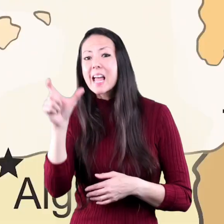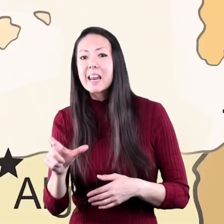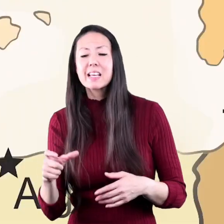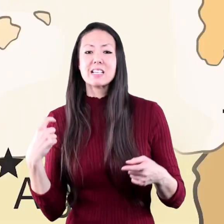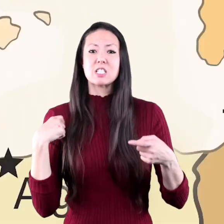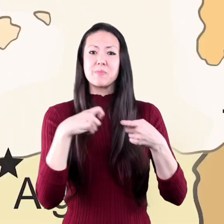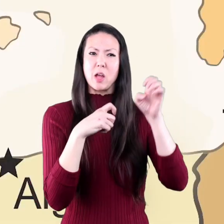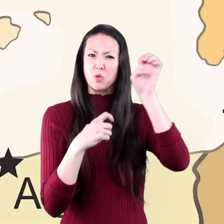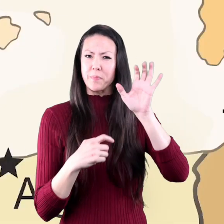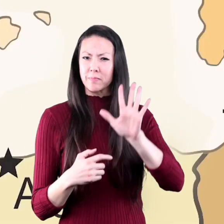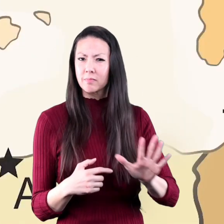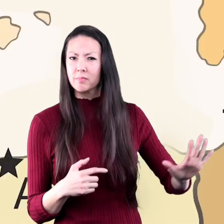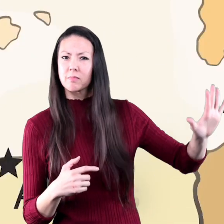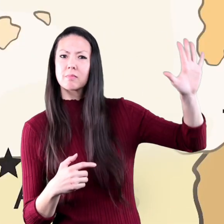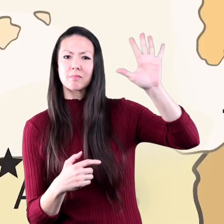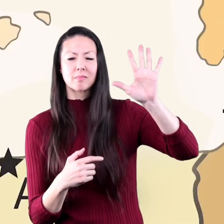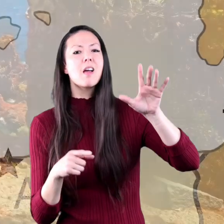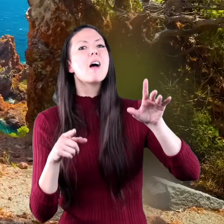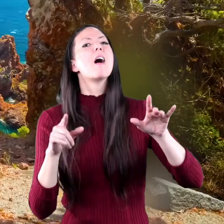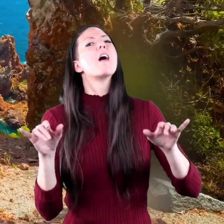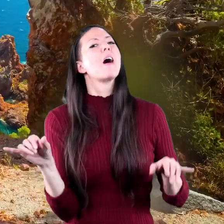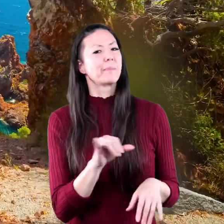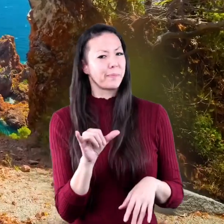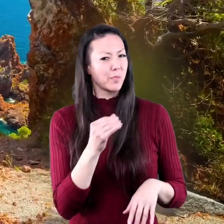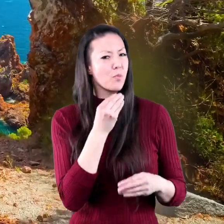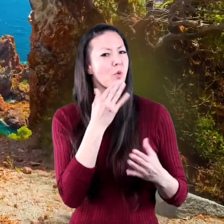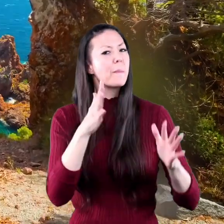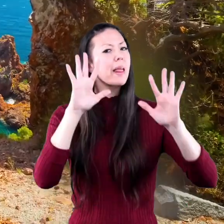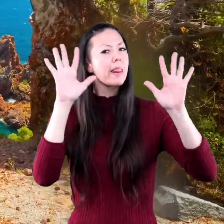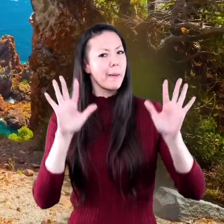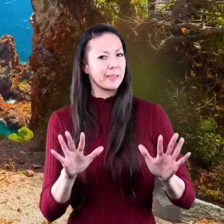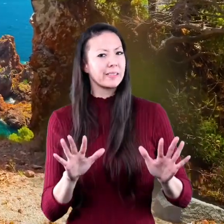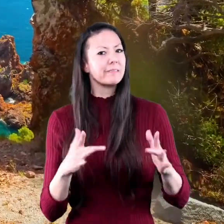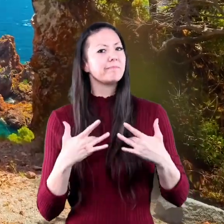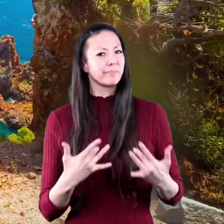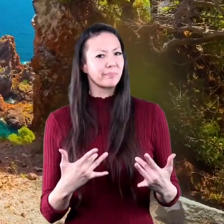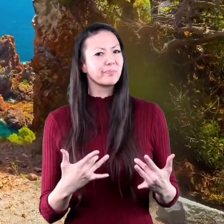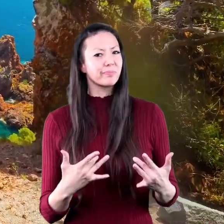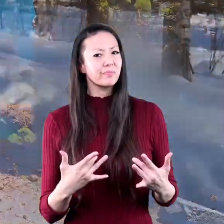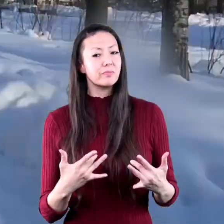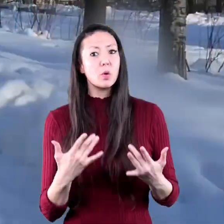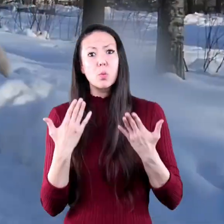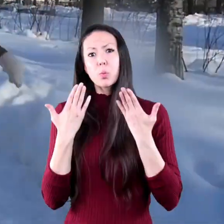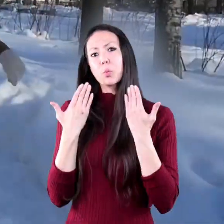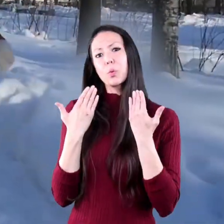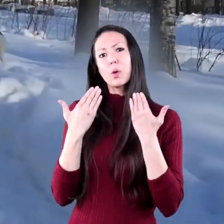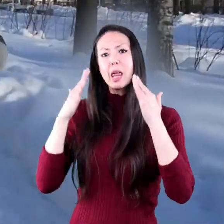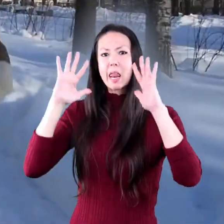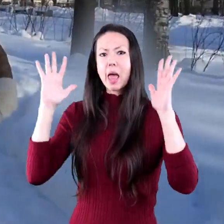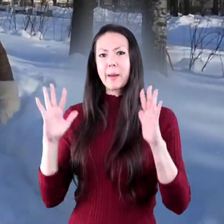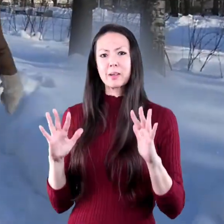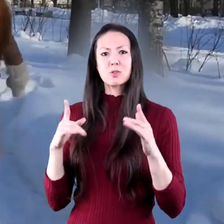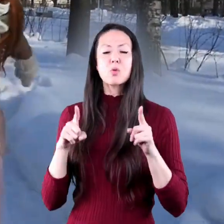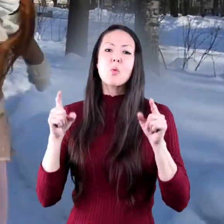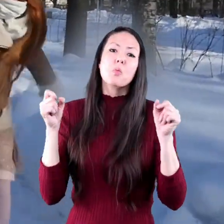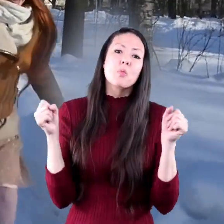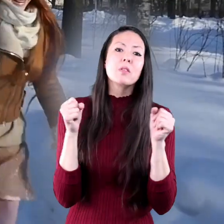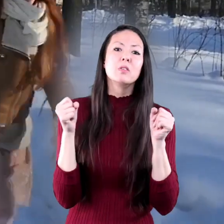Spain are located, are also warm climates. In cool climates, the winters are cold